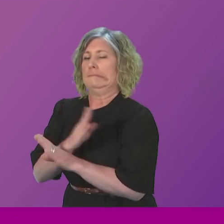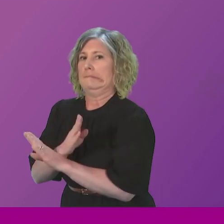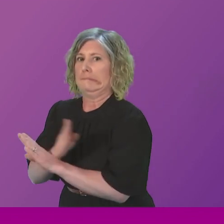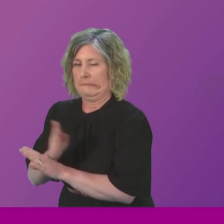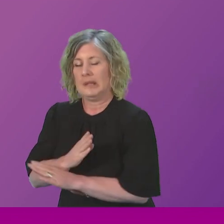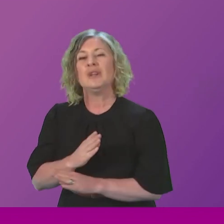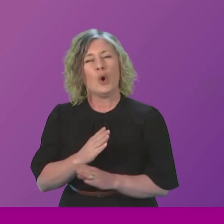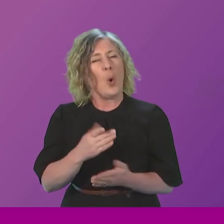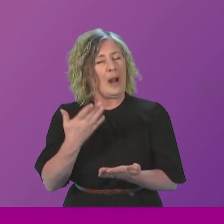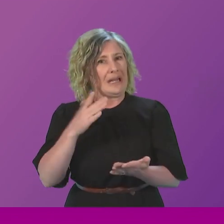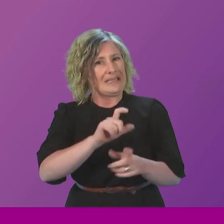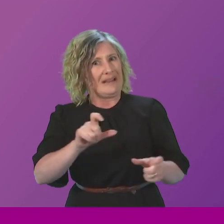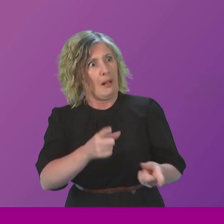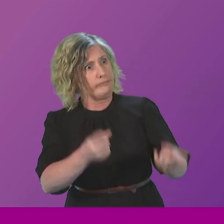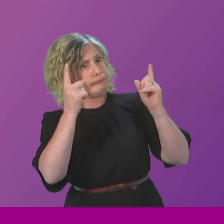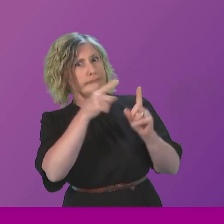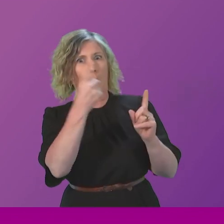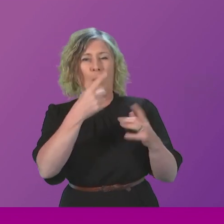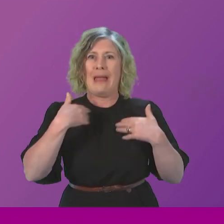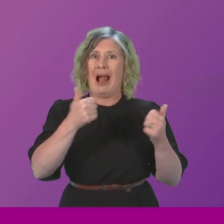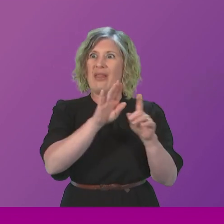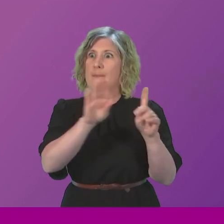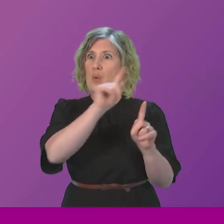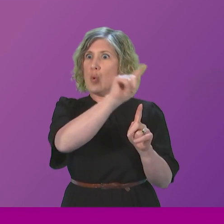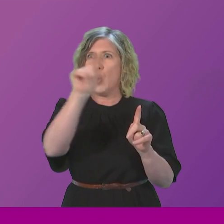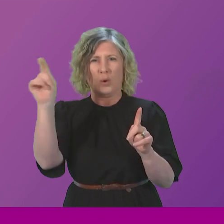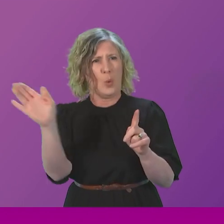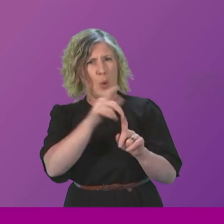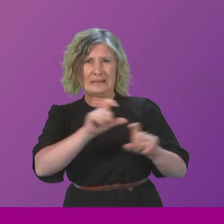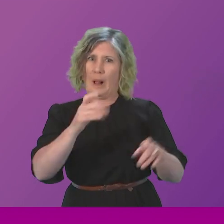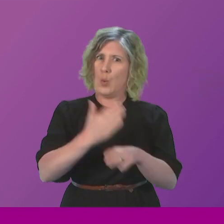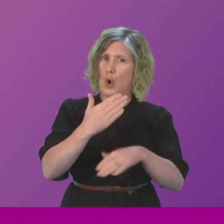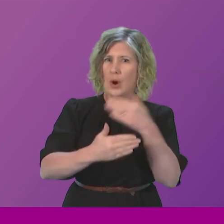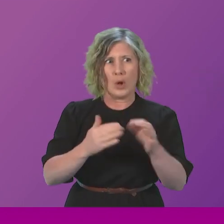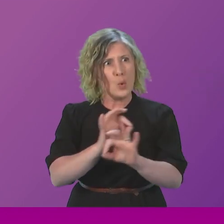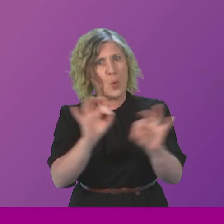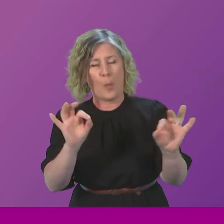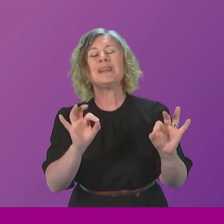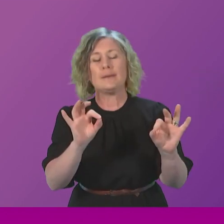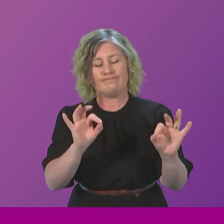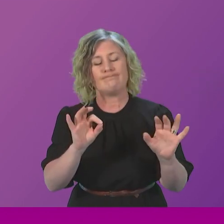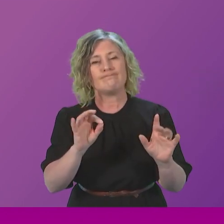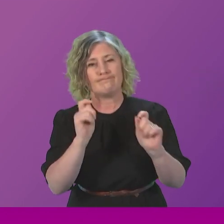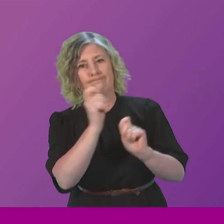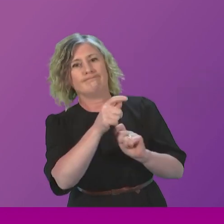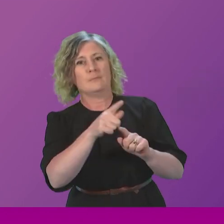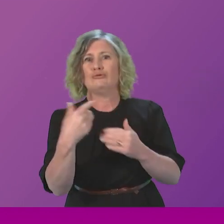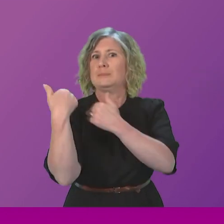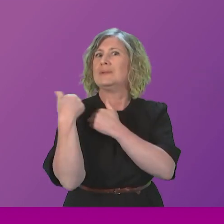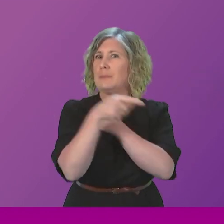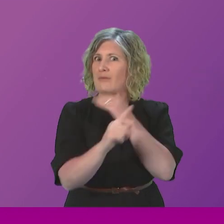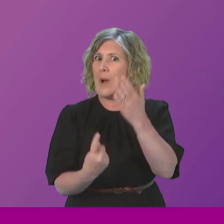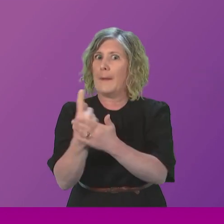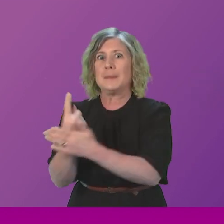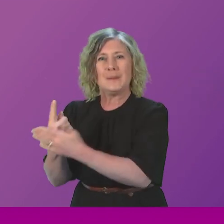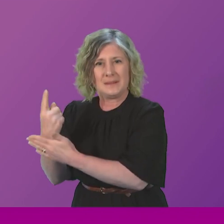Executive of the Health Board still have their jobs, and no one has been held responsible. Now, this week, the Health Board under the